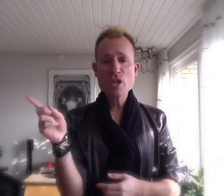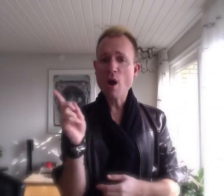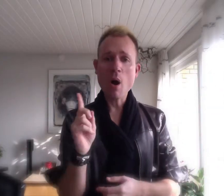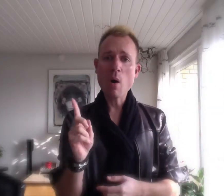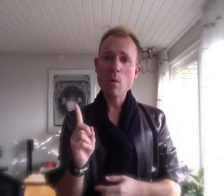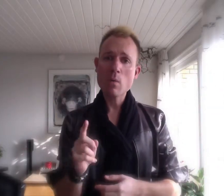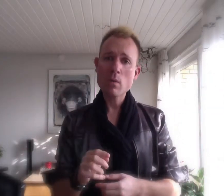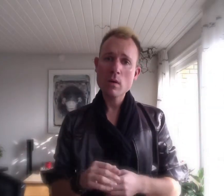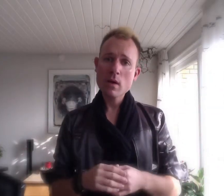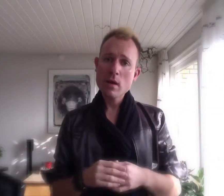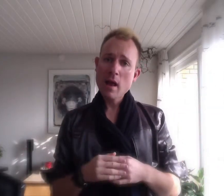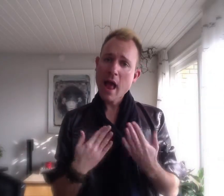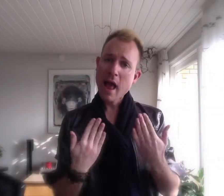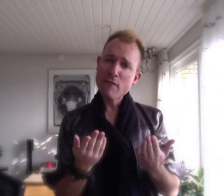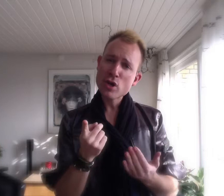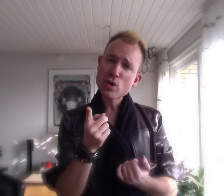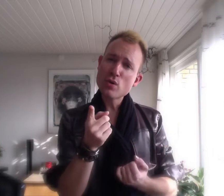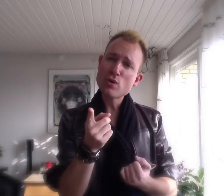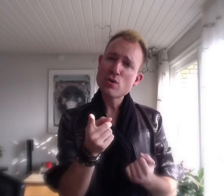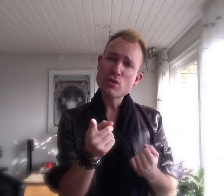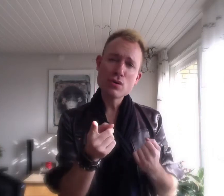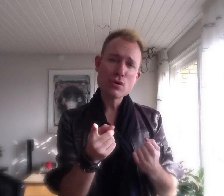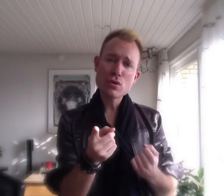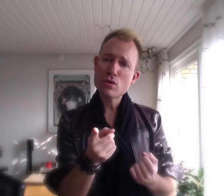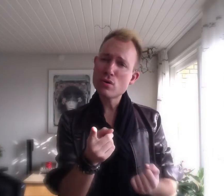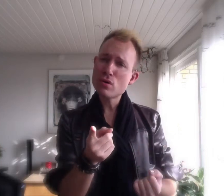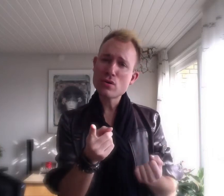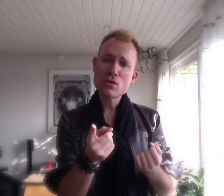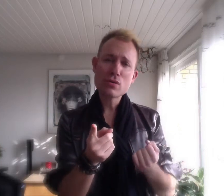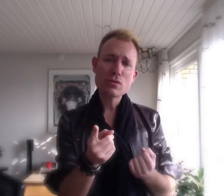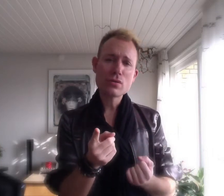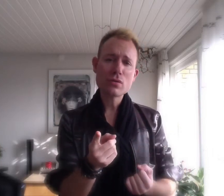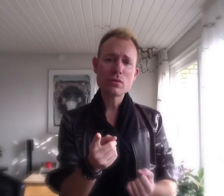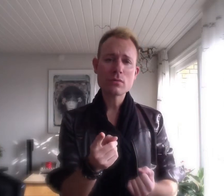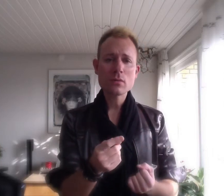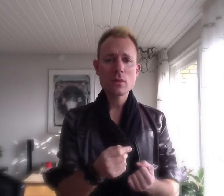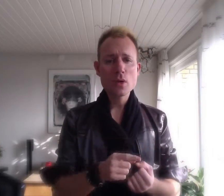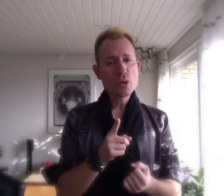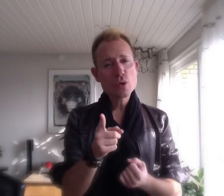don't have you You